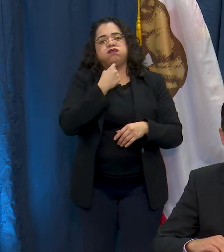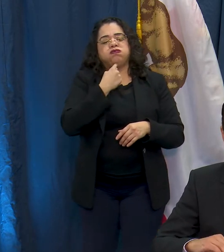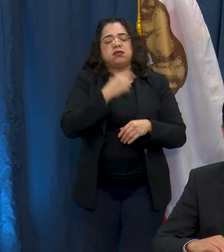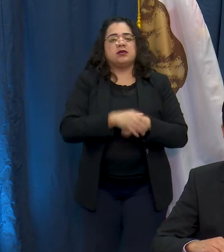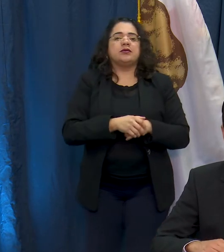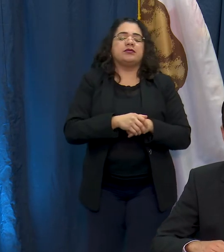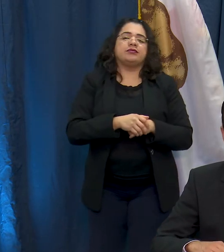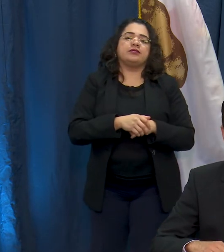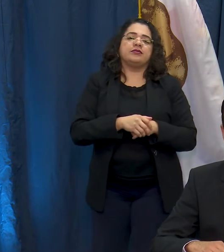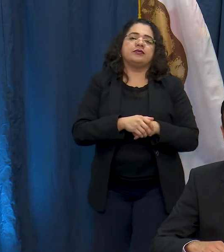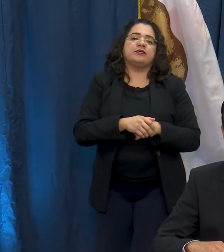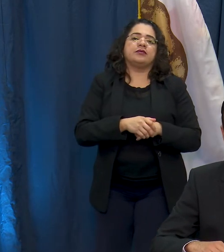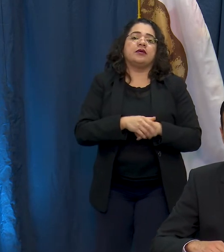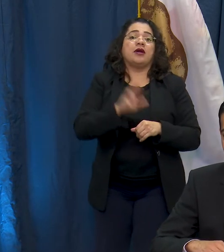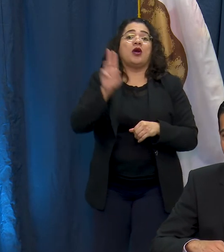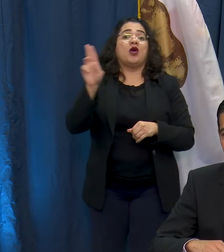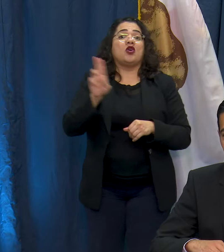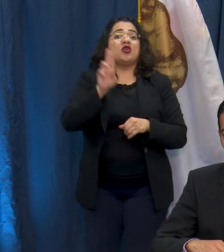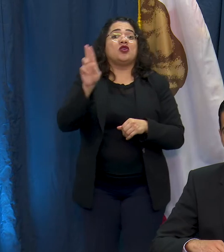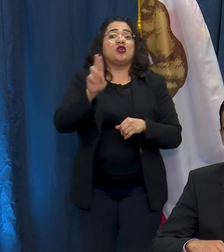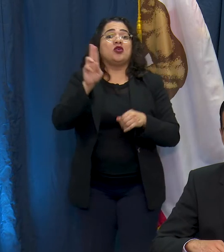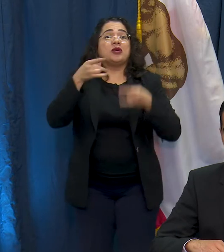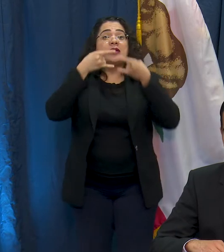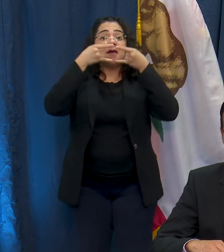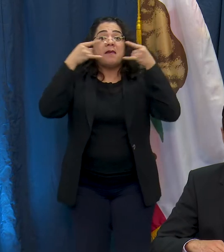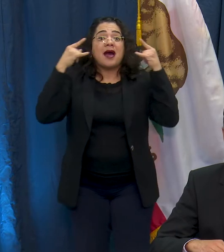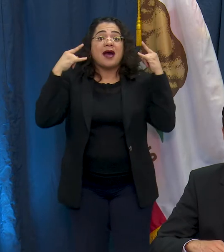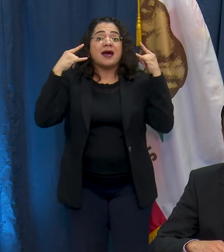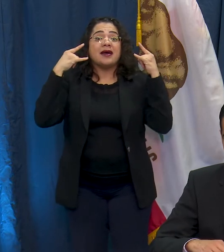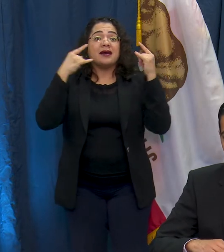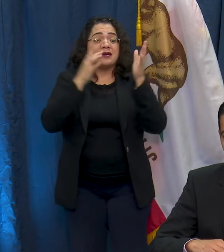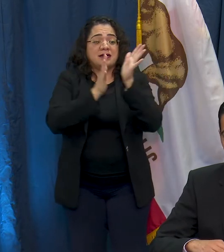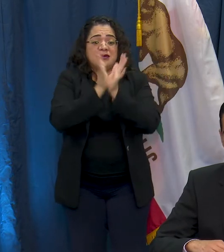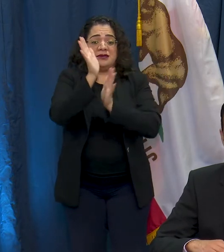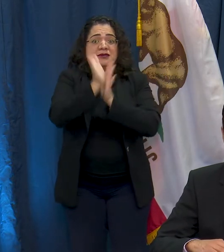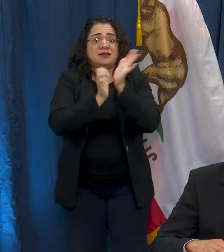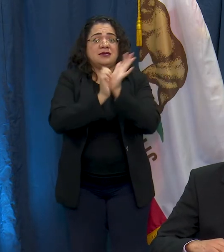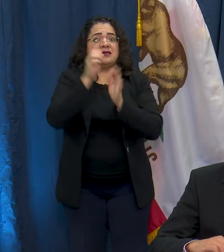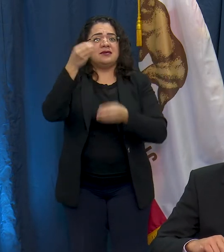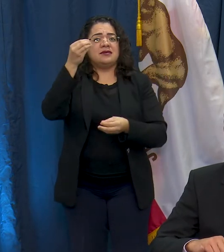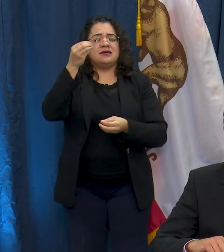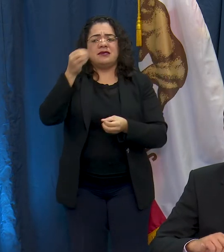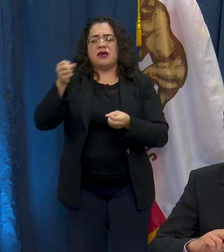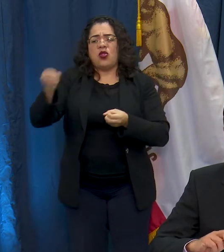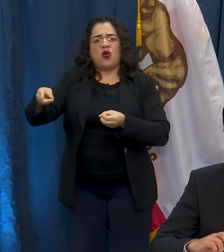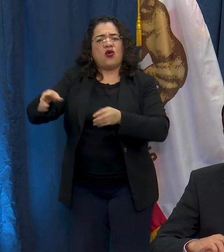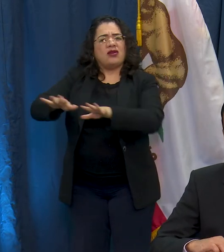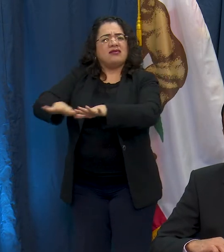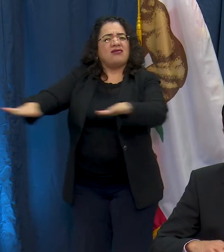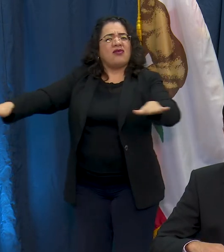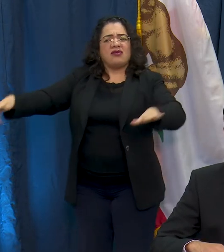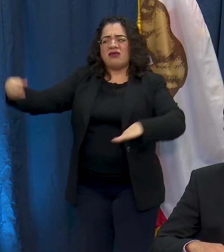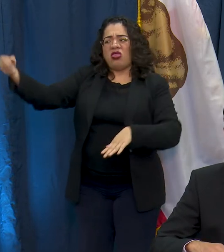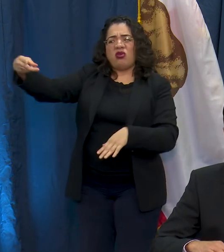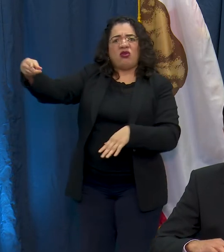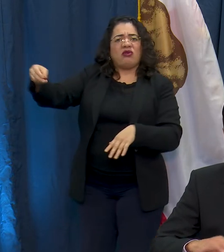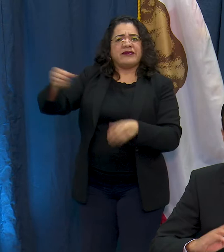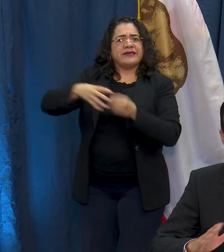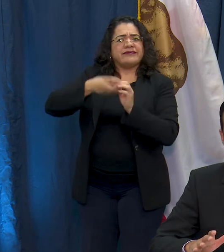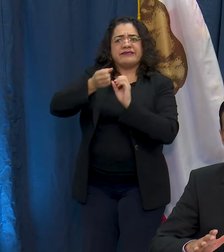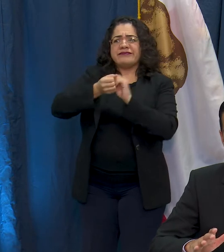leaving their used masks and or gloves on the street and